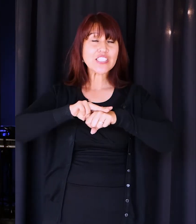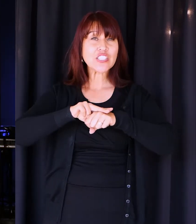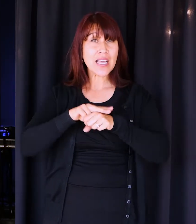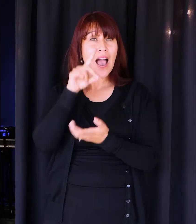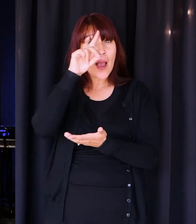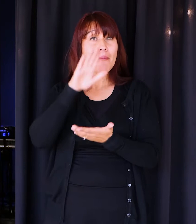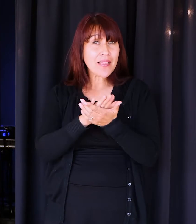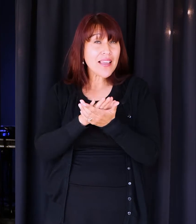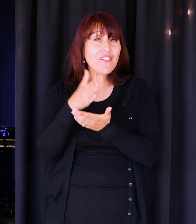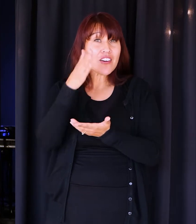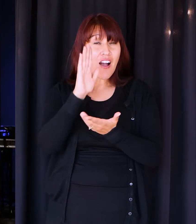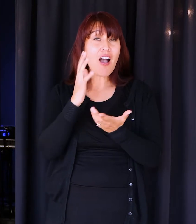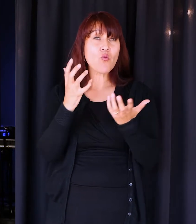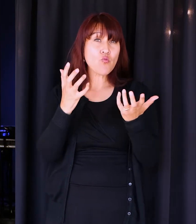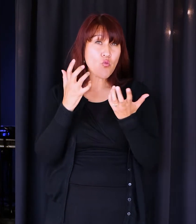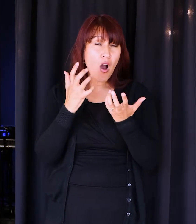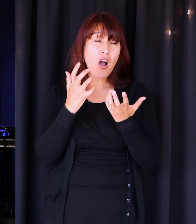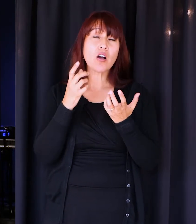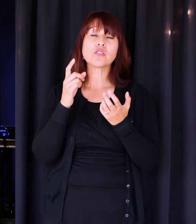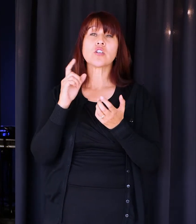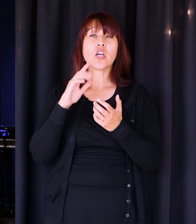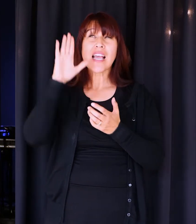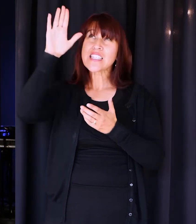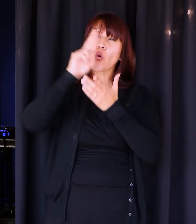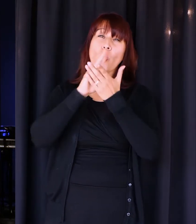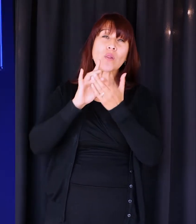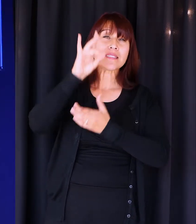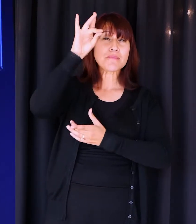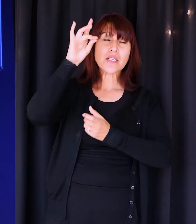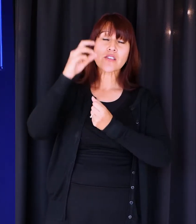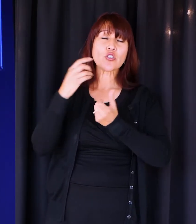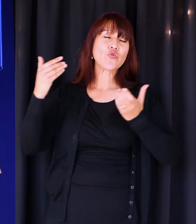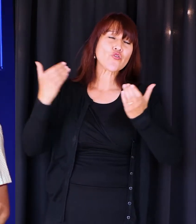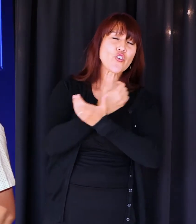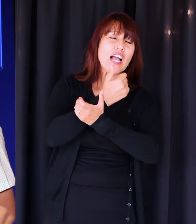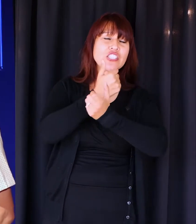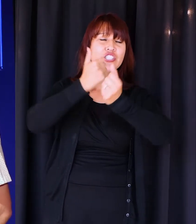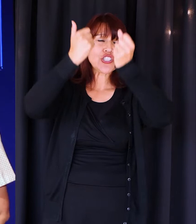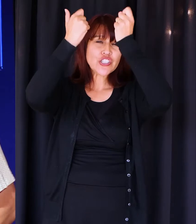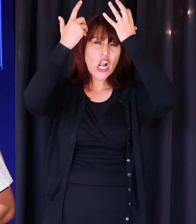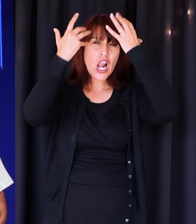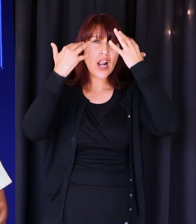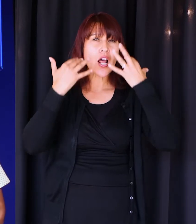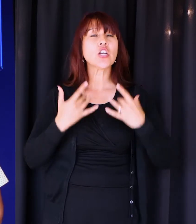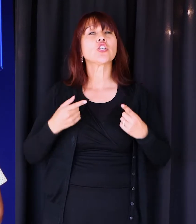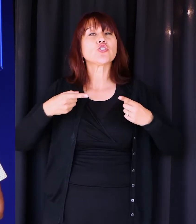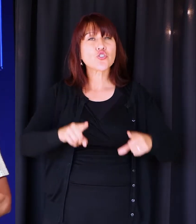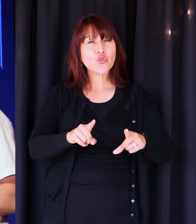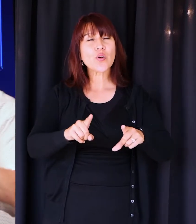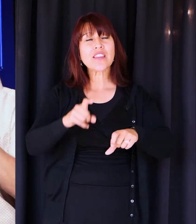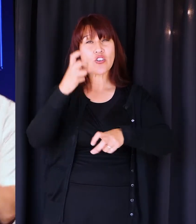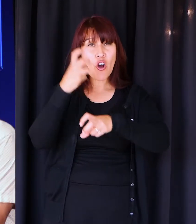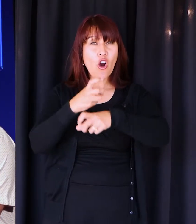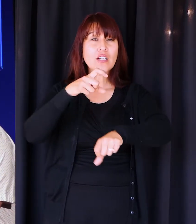believe that God's desire is to pour out his spirit in a fresh way, even in this difficult season,